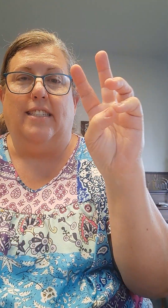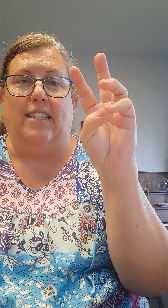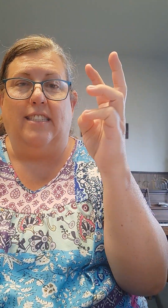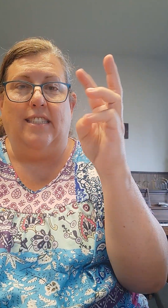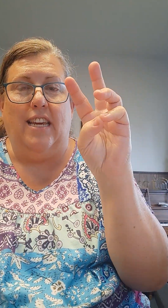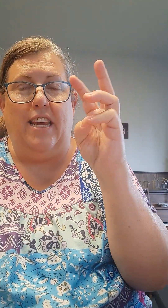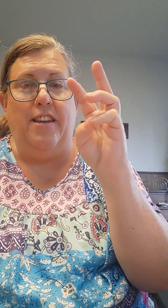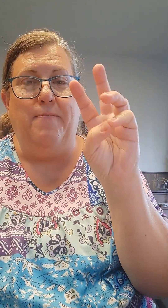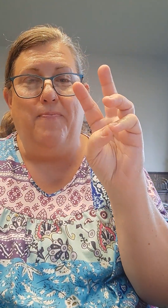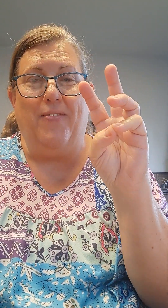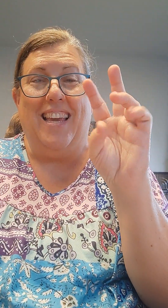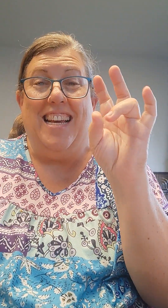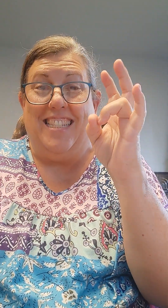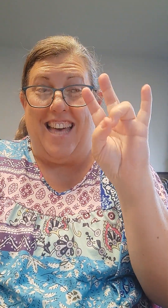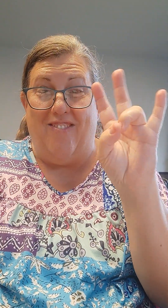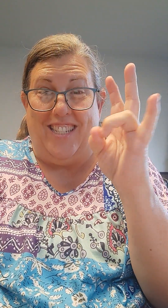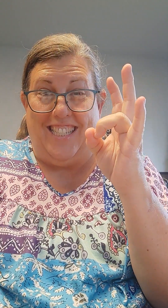Fifteen, seventeen,